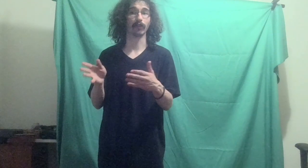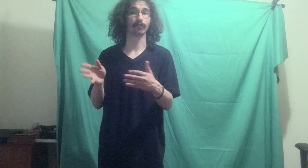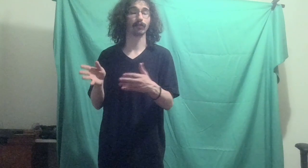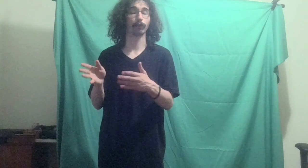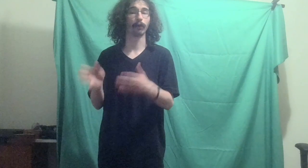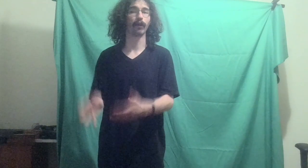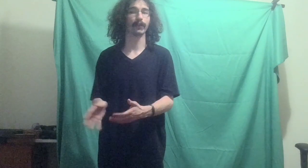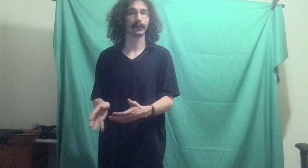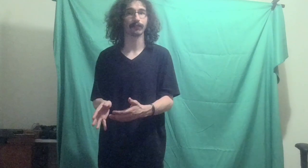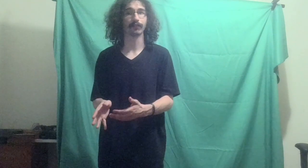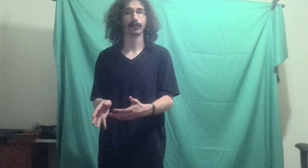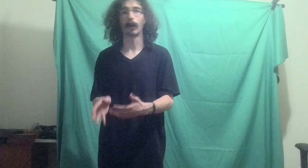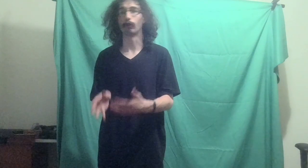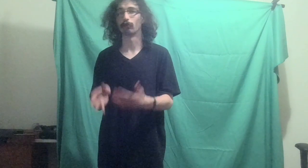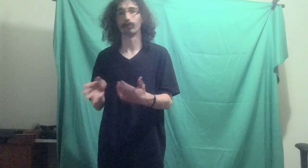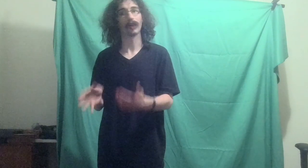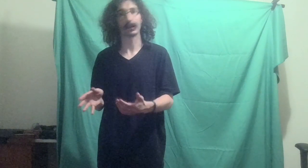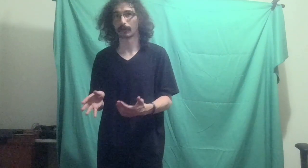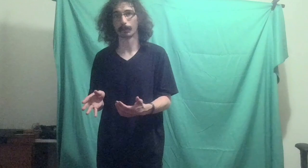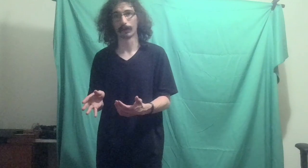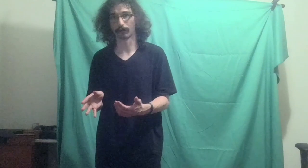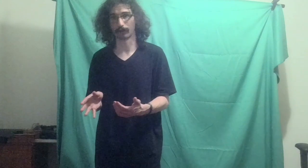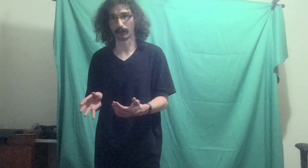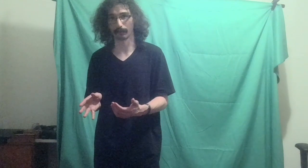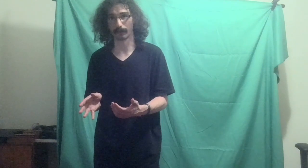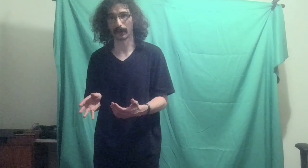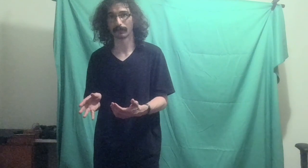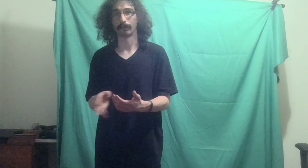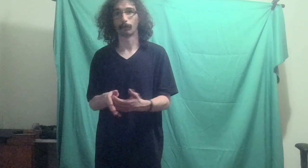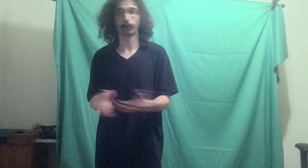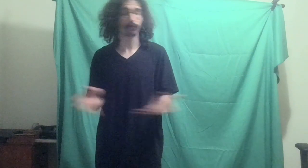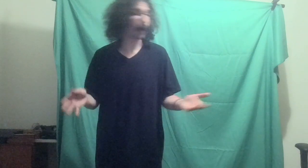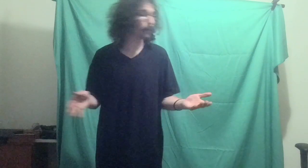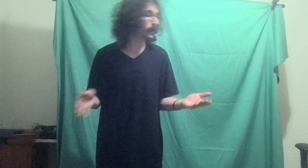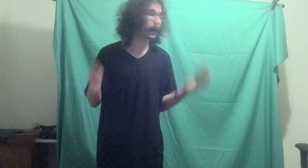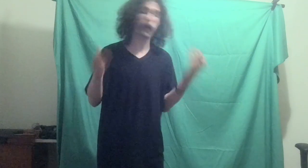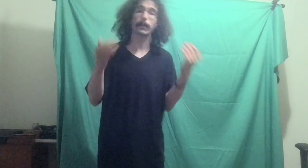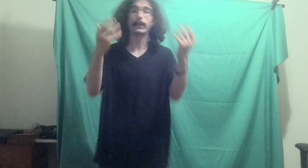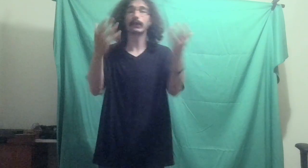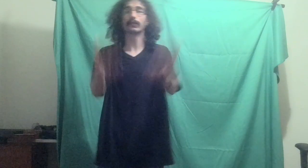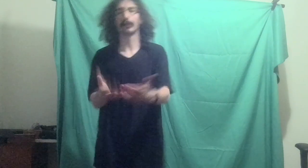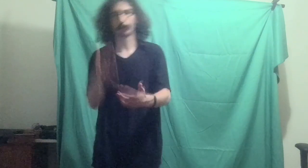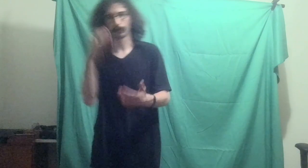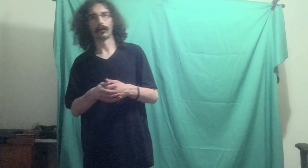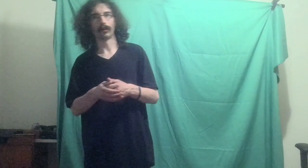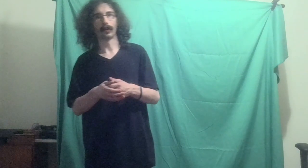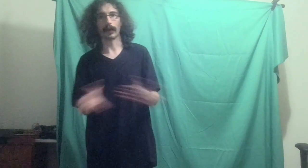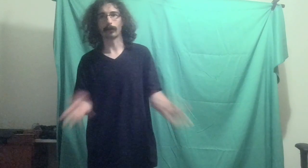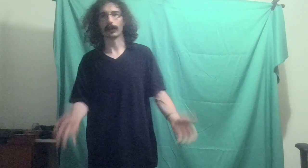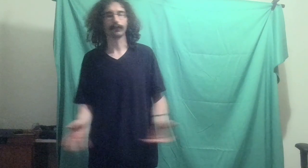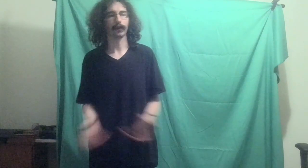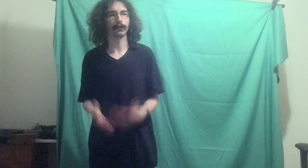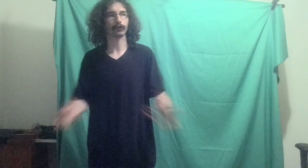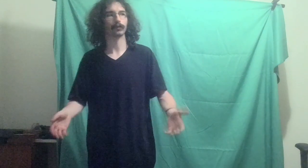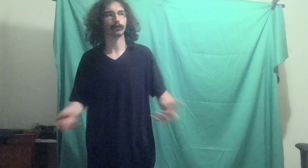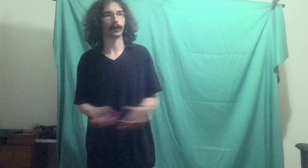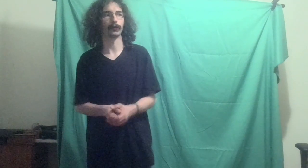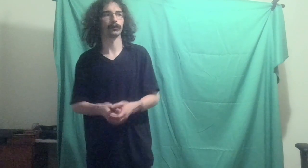sizable audience and you're not going to be able to change their minds. Which, I mean, it makes sense. And I only have 500 subscribers, so